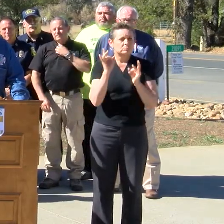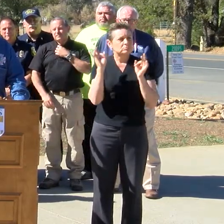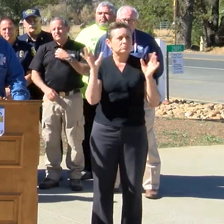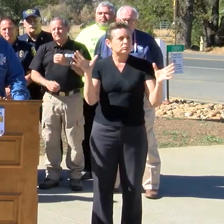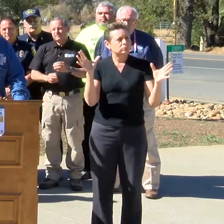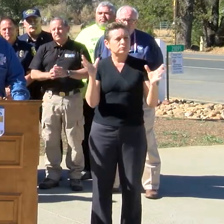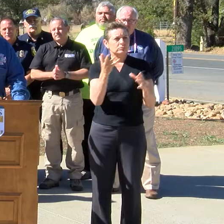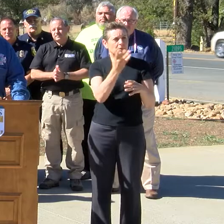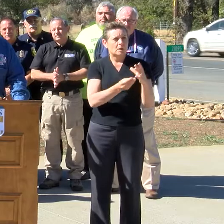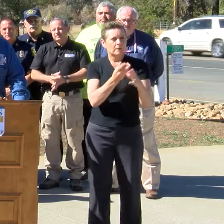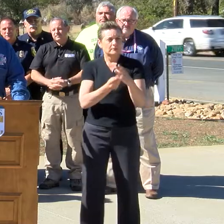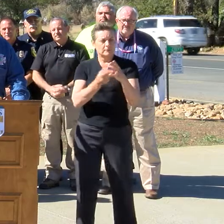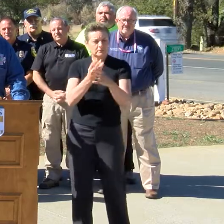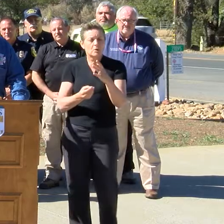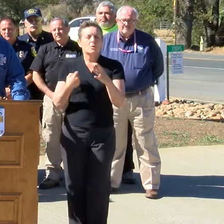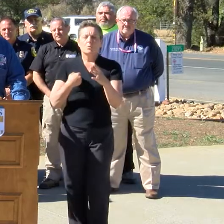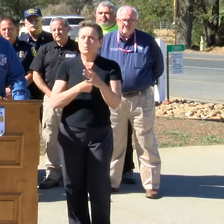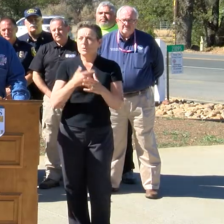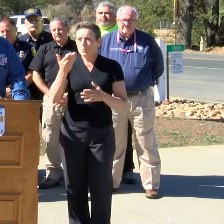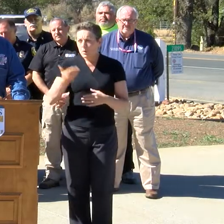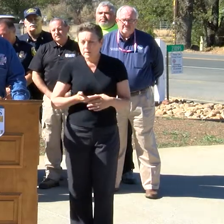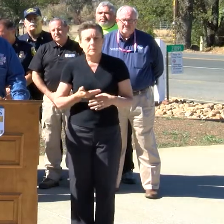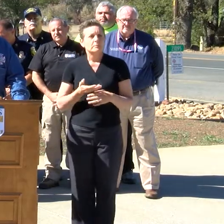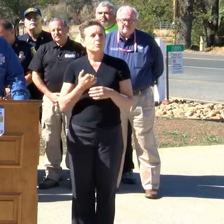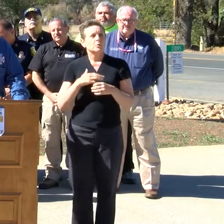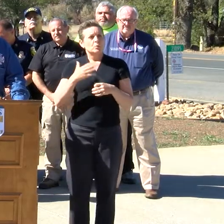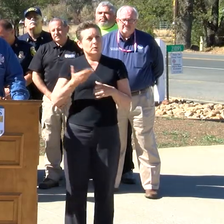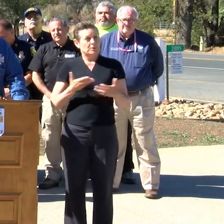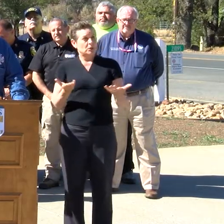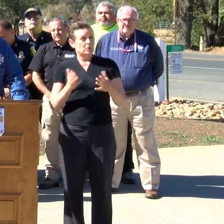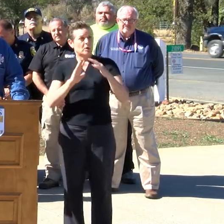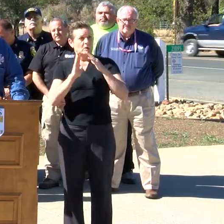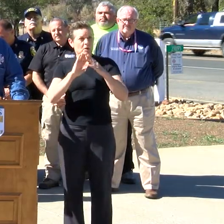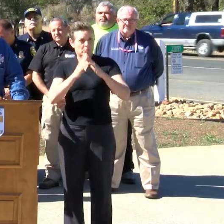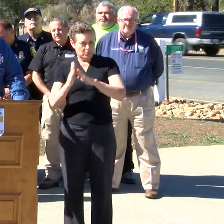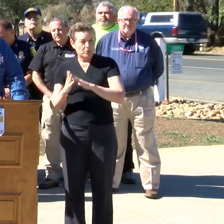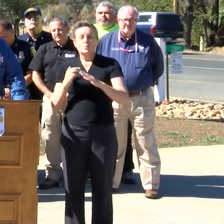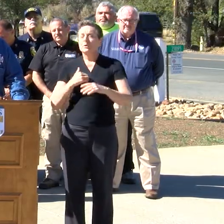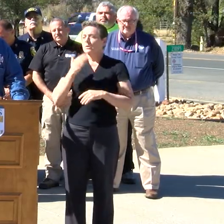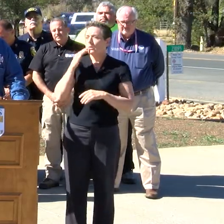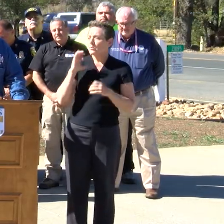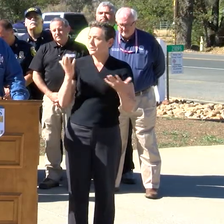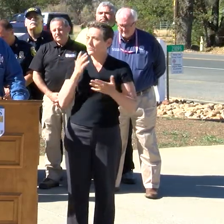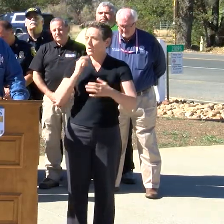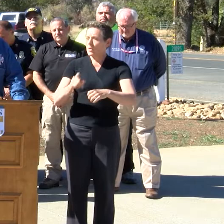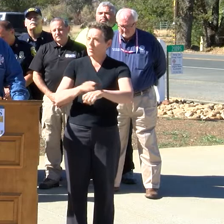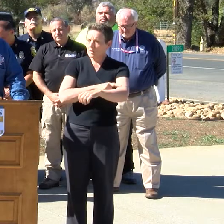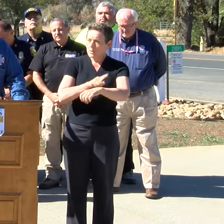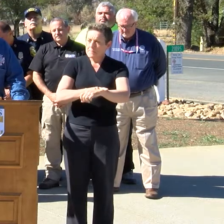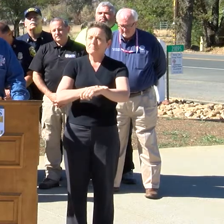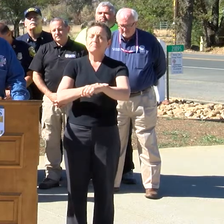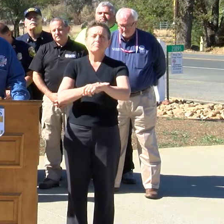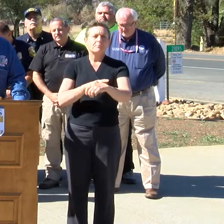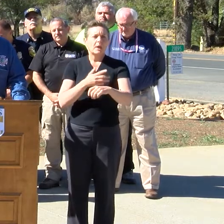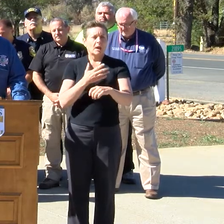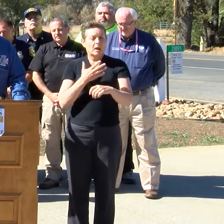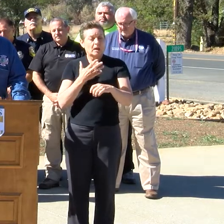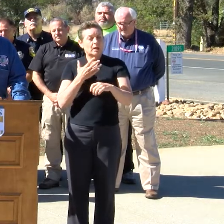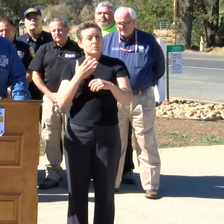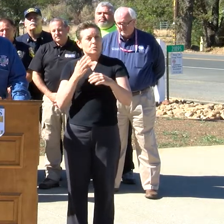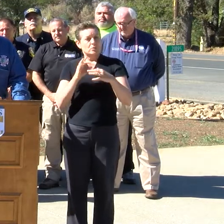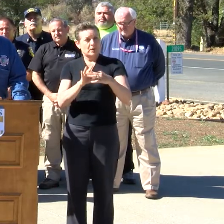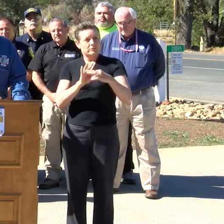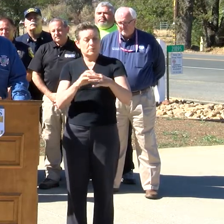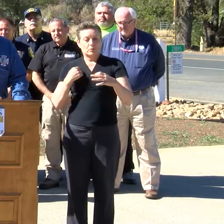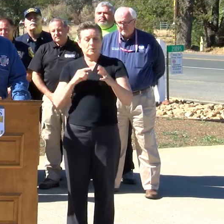losses, that we welcome this, we welcome them being in our community. We know that they're going to be here for a long time, and the relationships that we've